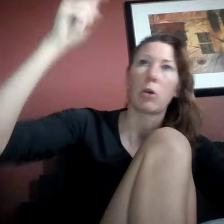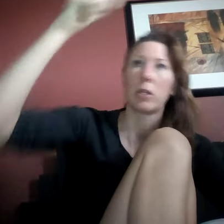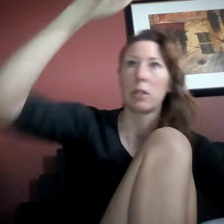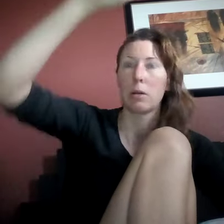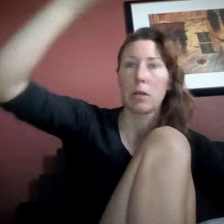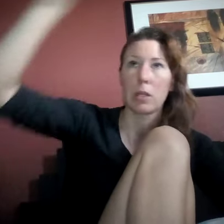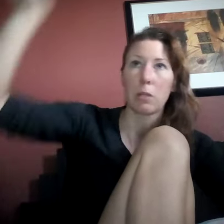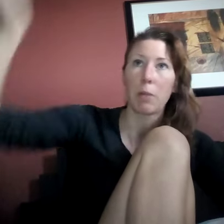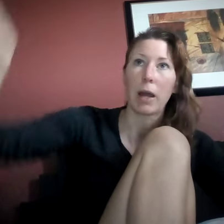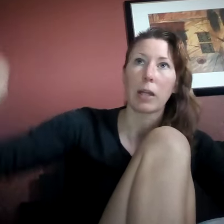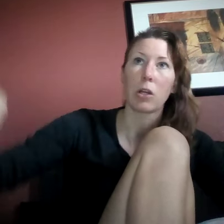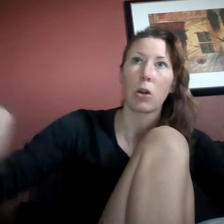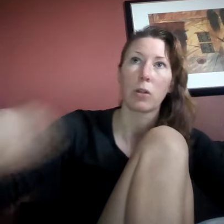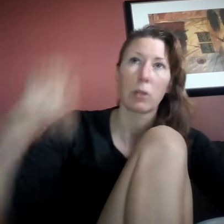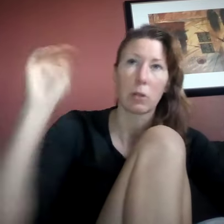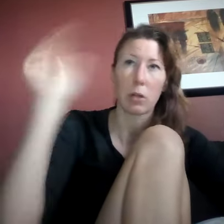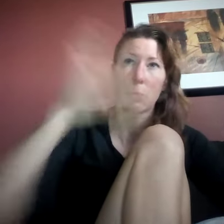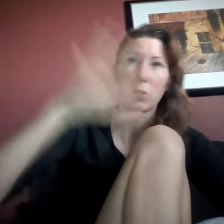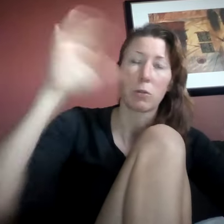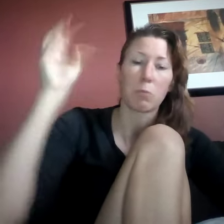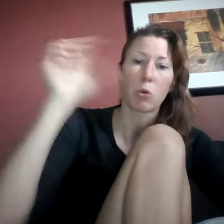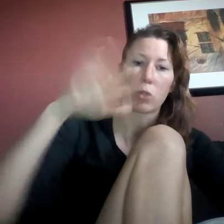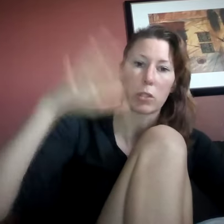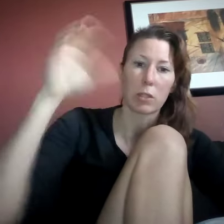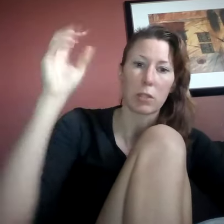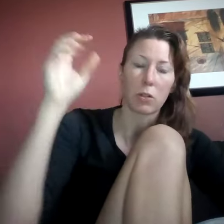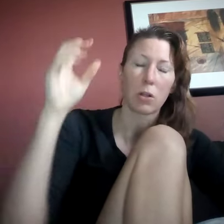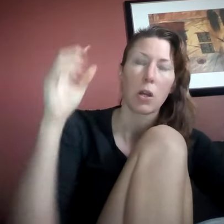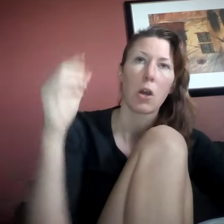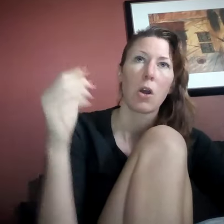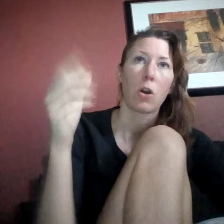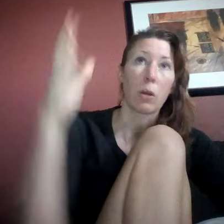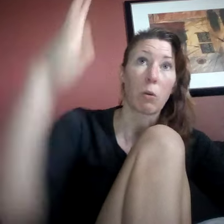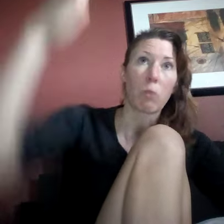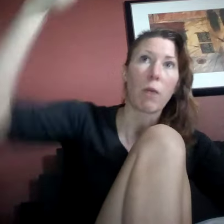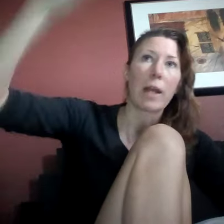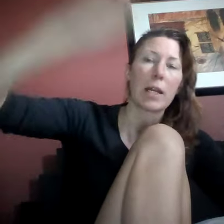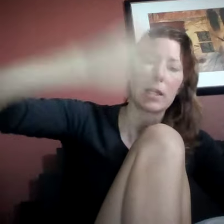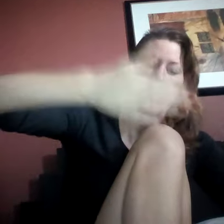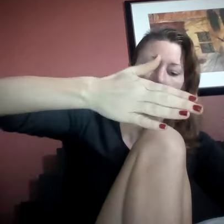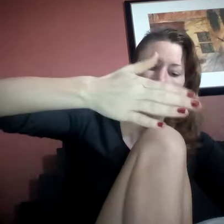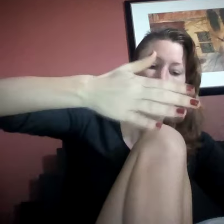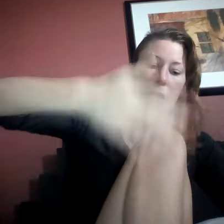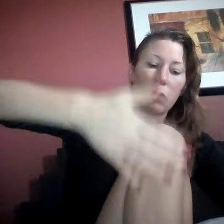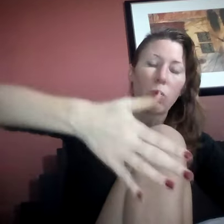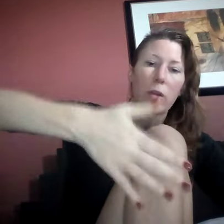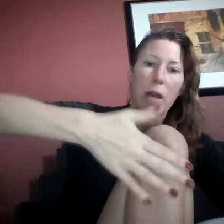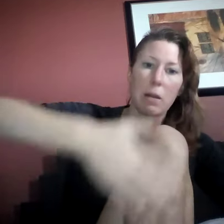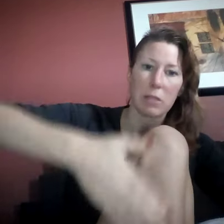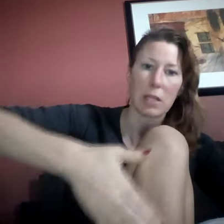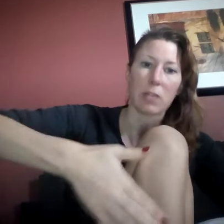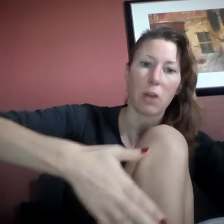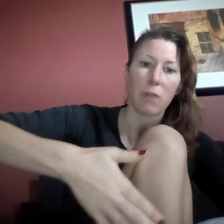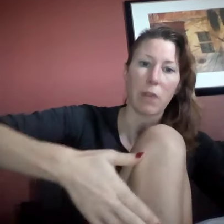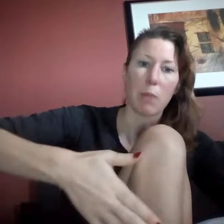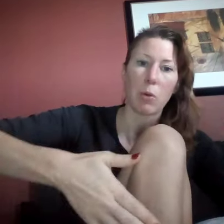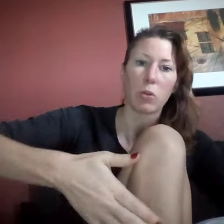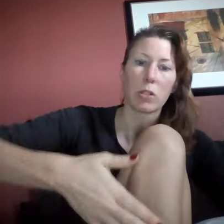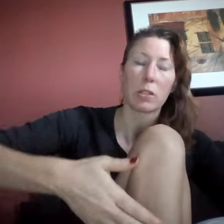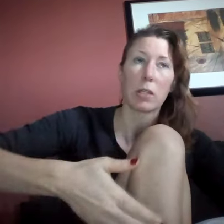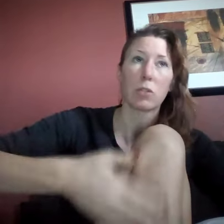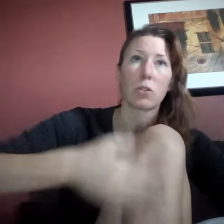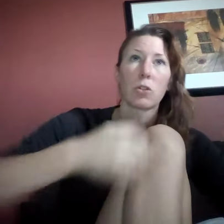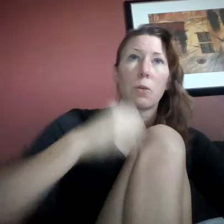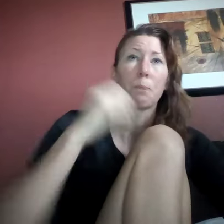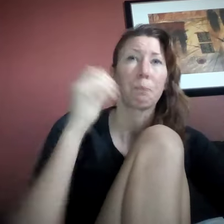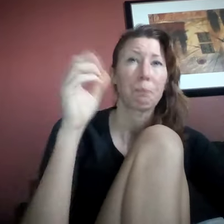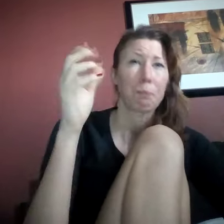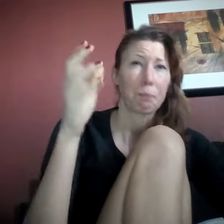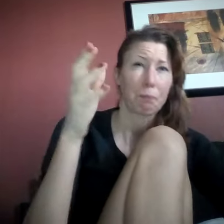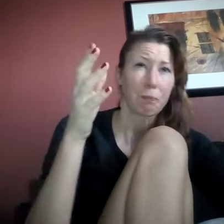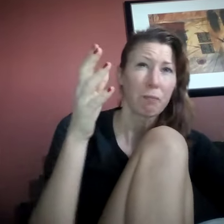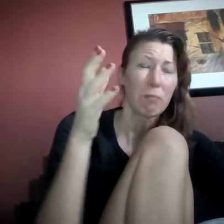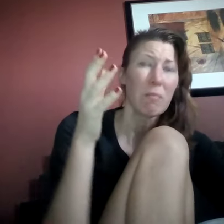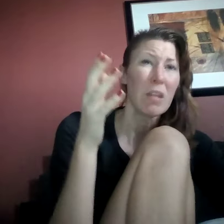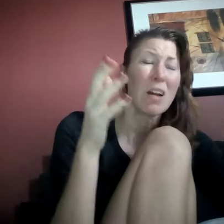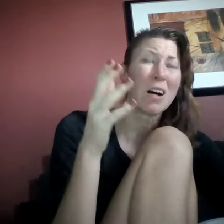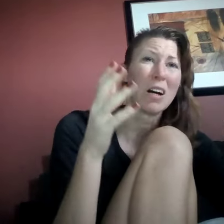on in the, in the backyard that comes with this motion sensor. We're right in, in where that sets off that motion sensor. So, um,